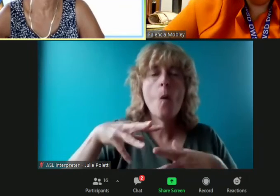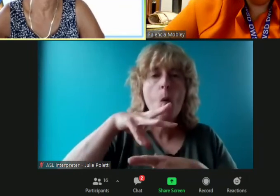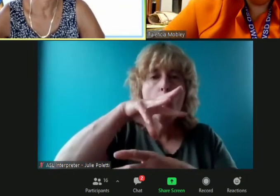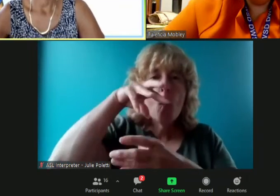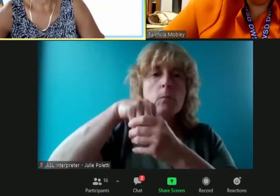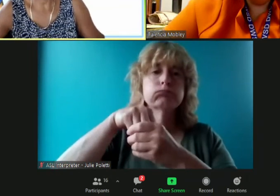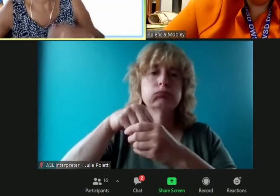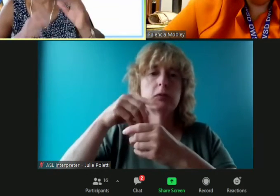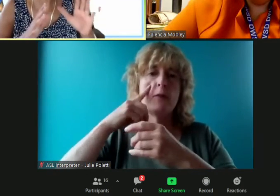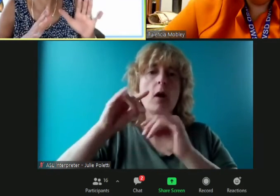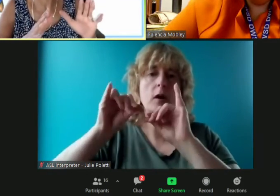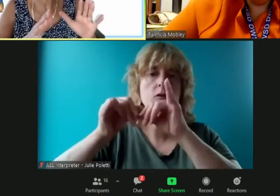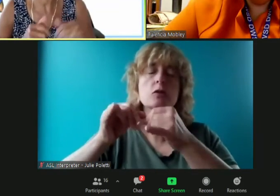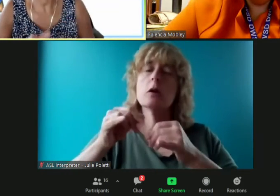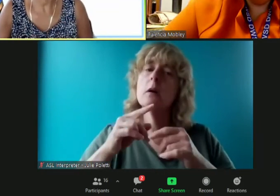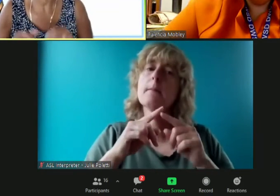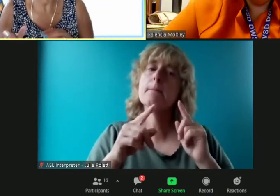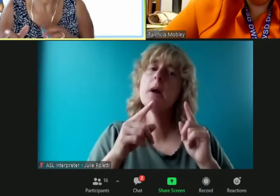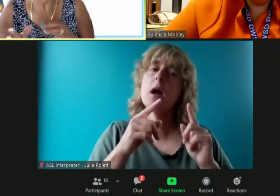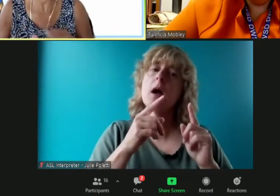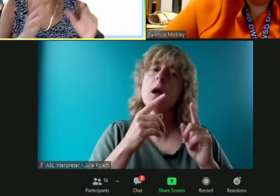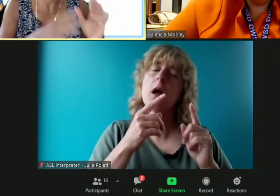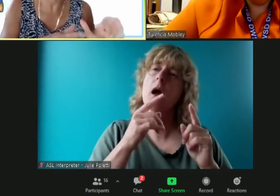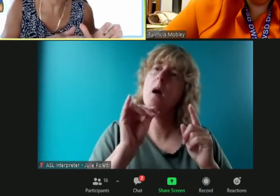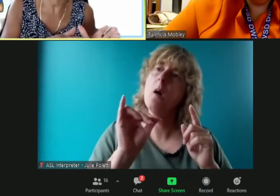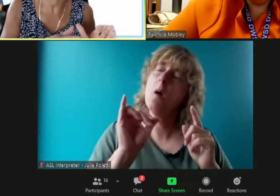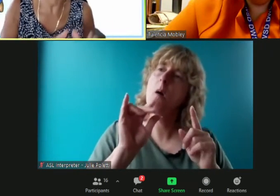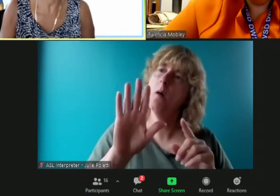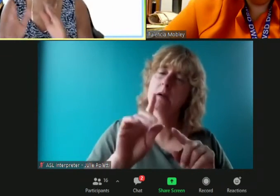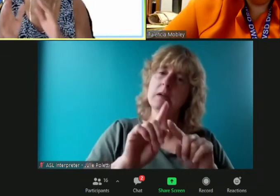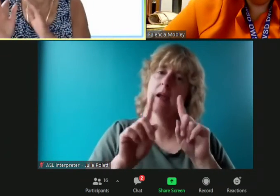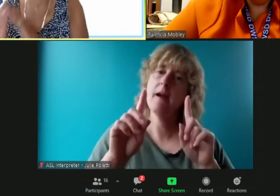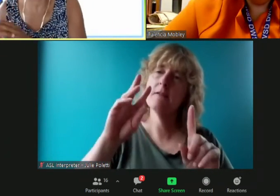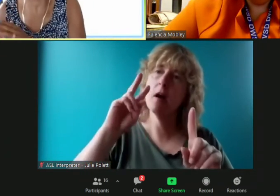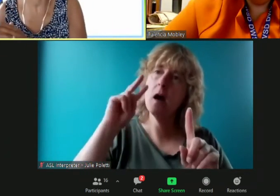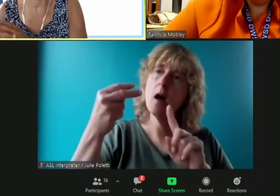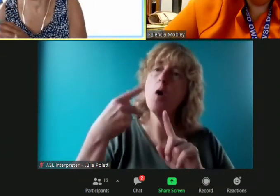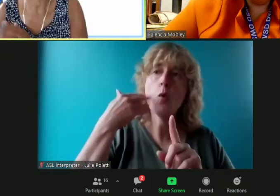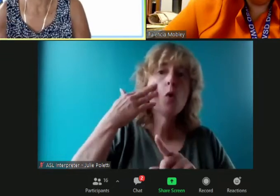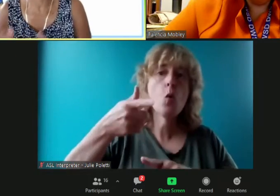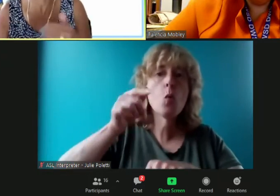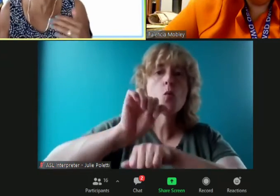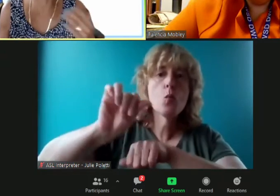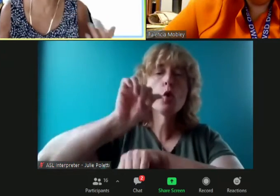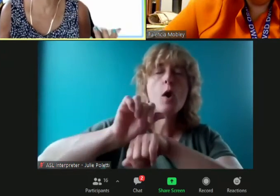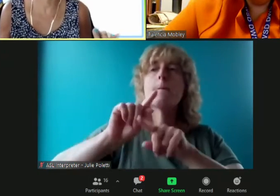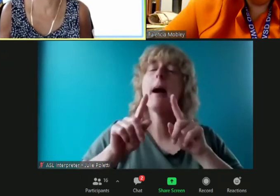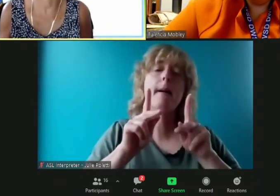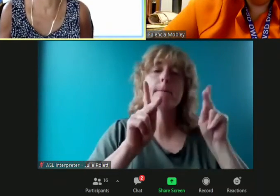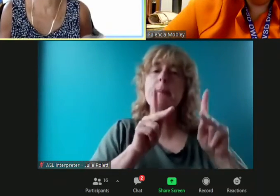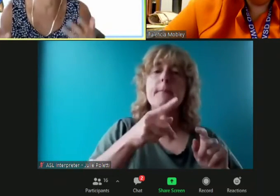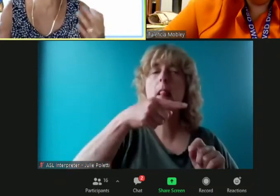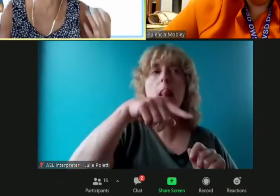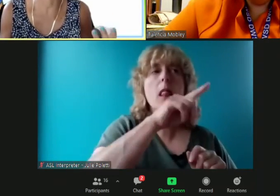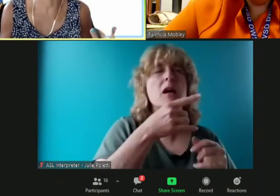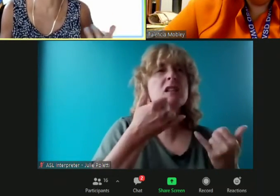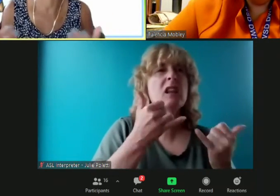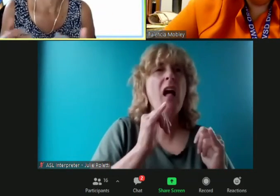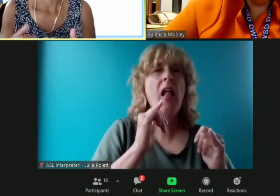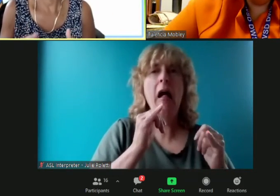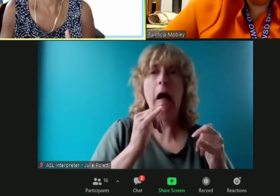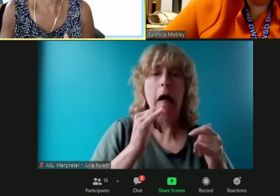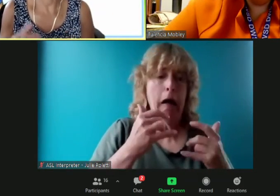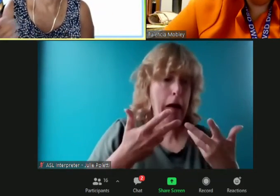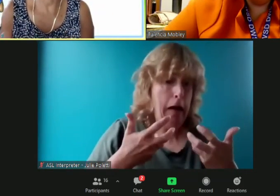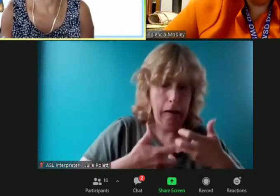moving on it and maybe just a little bit different you know we know that you're working on it but people are still going to call because people still have these huge needs